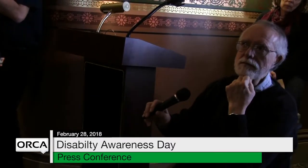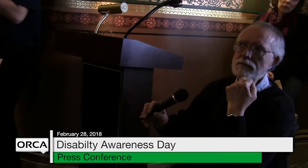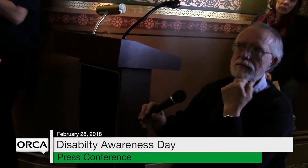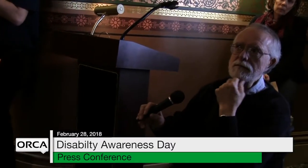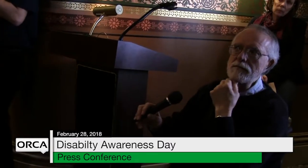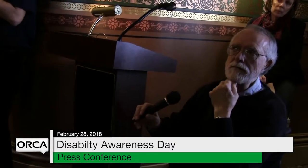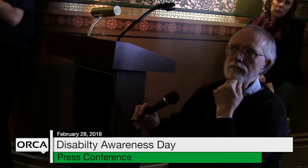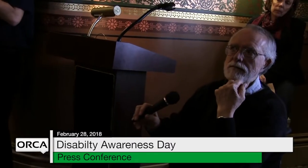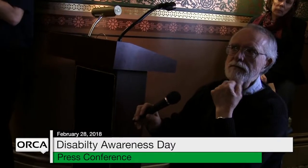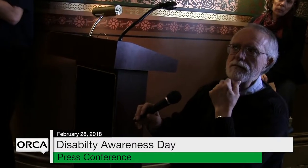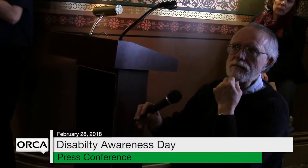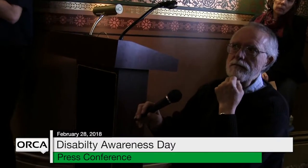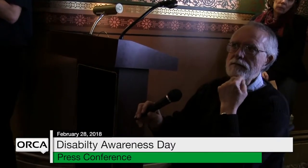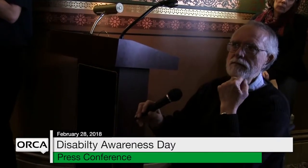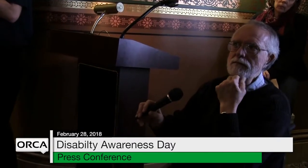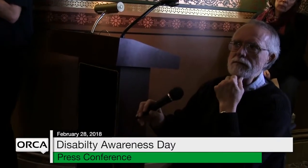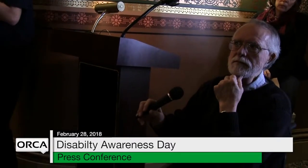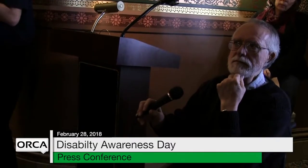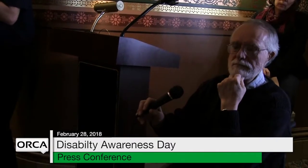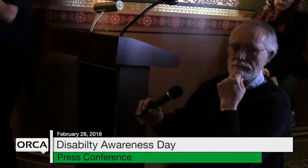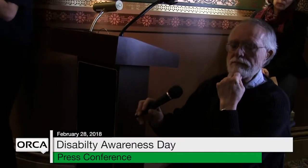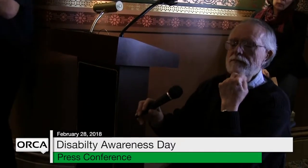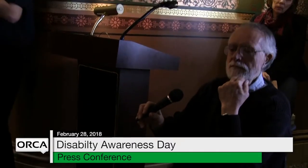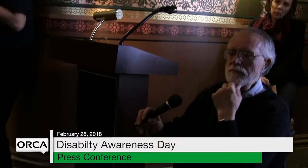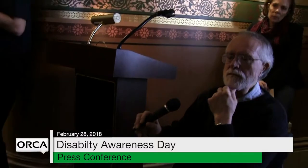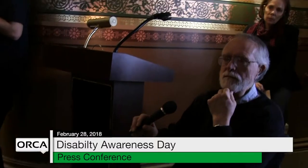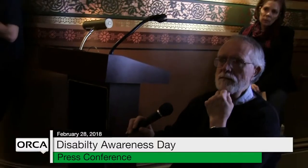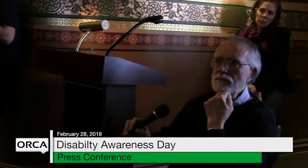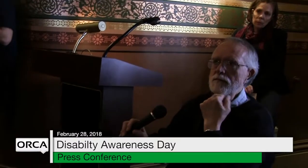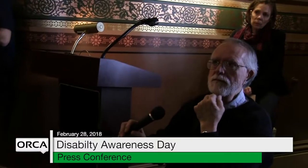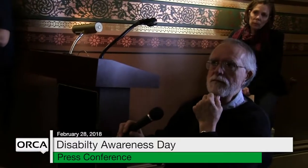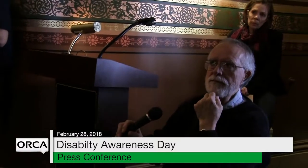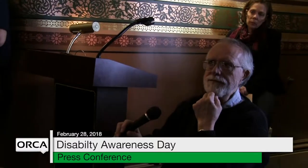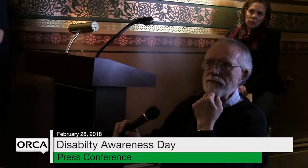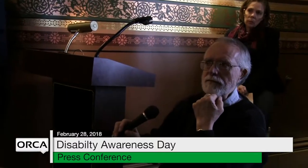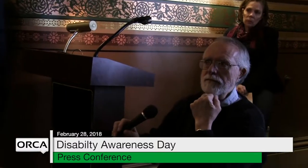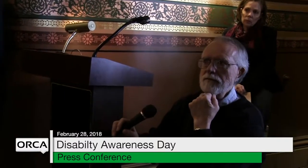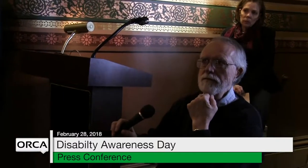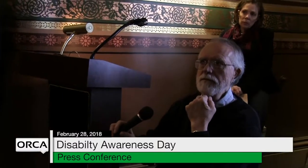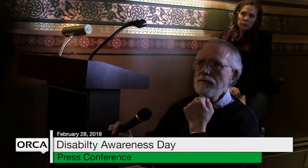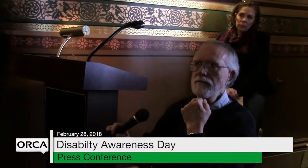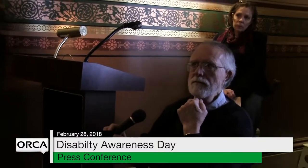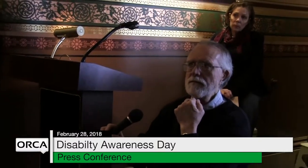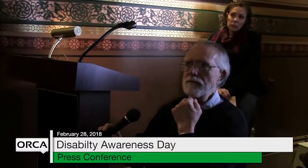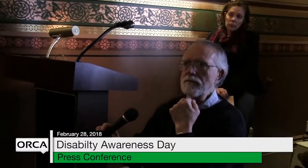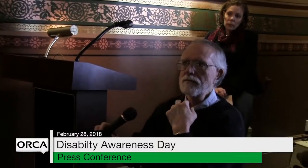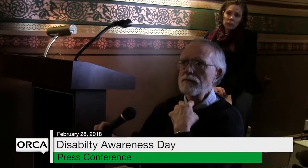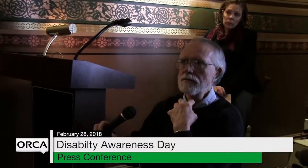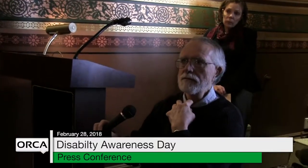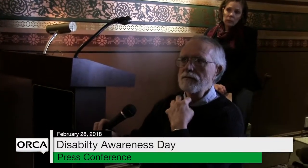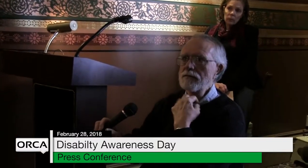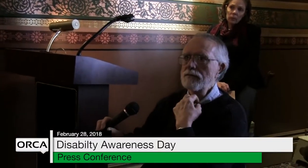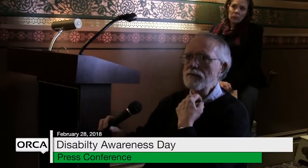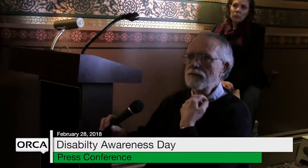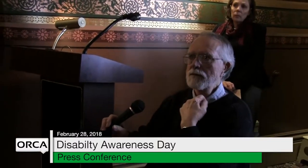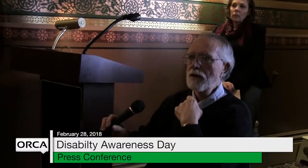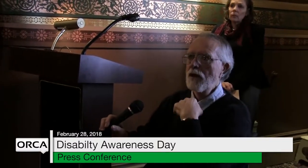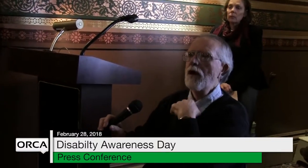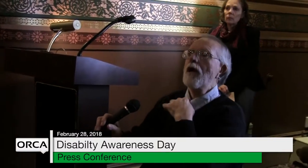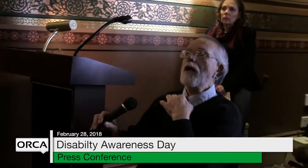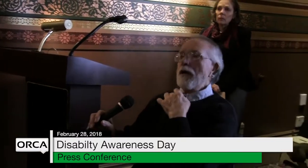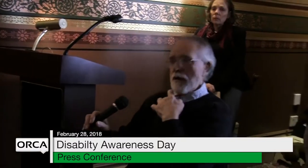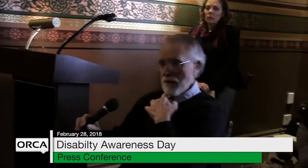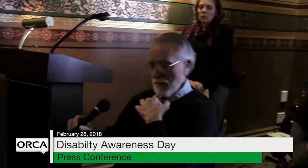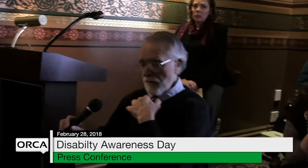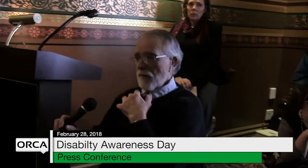about the services, the one-on-one services. What should they do? How do they contact the legislators, the governor?